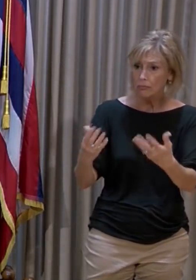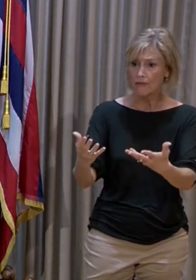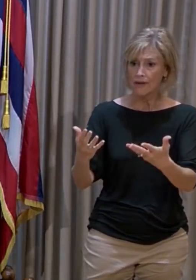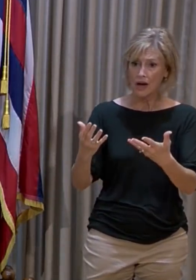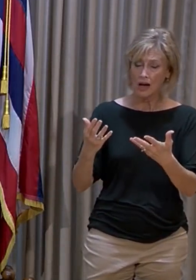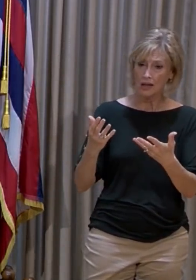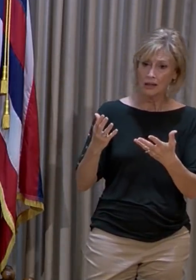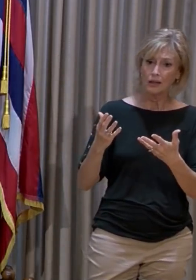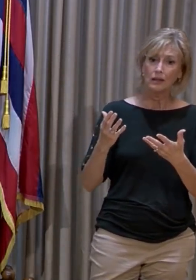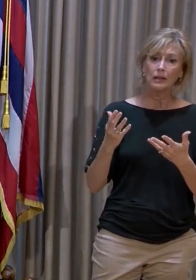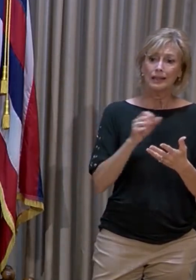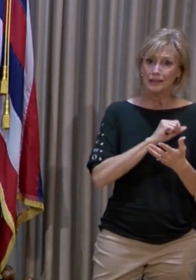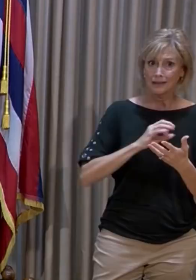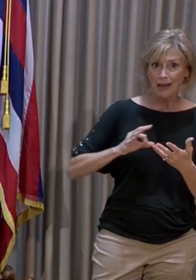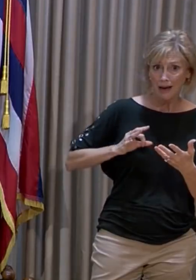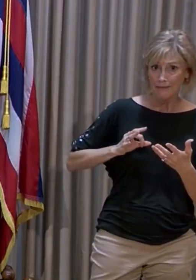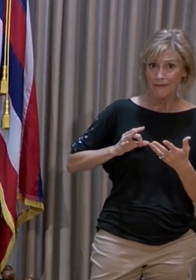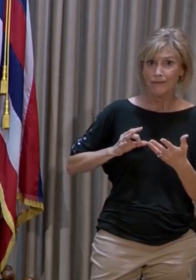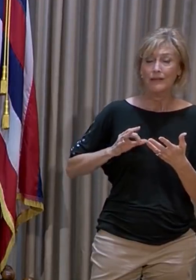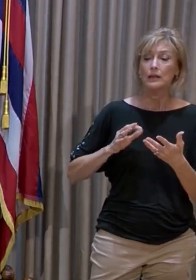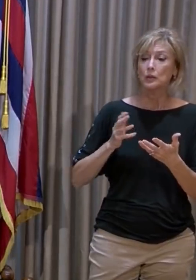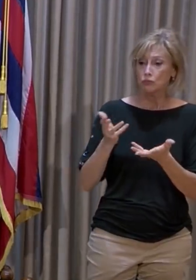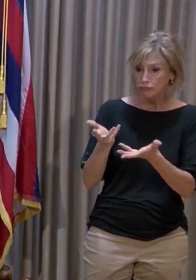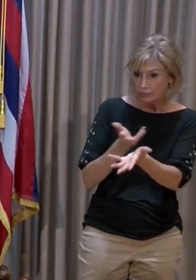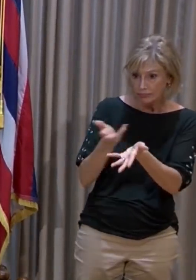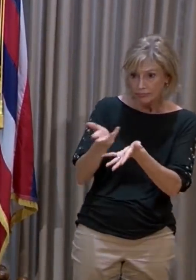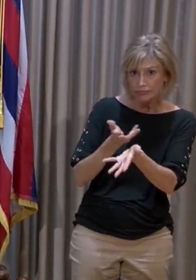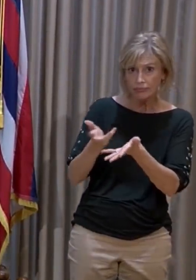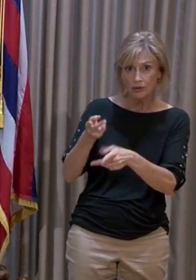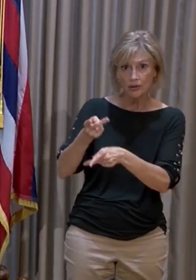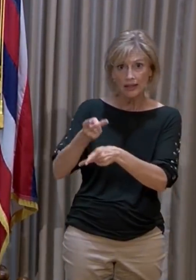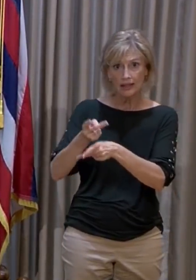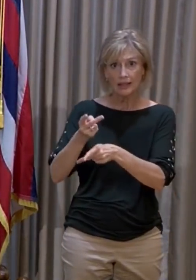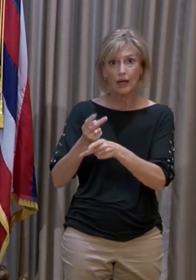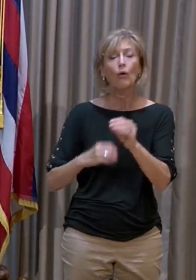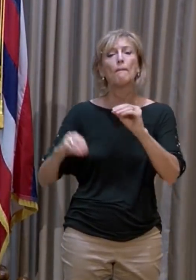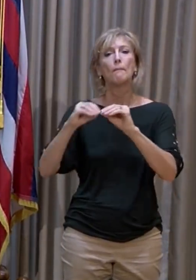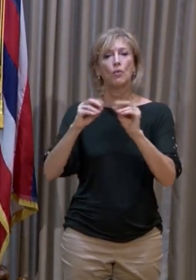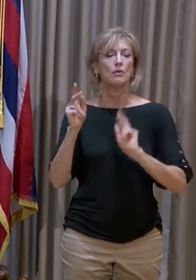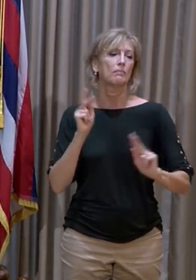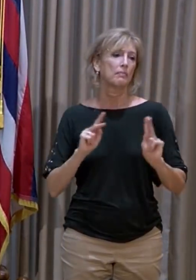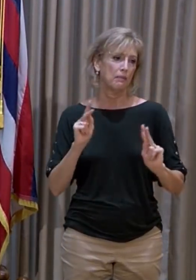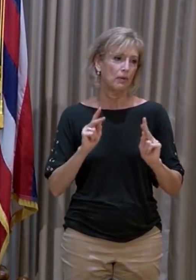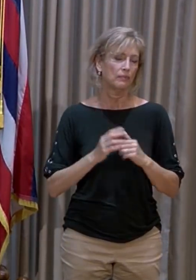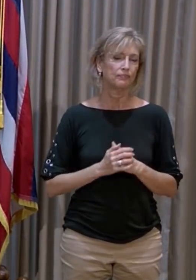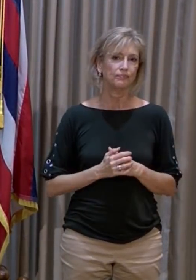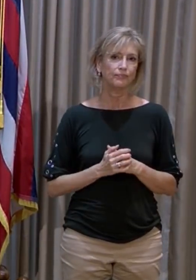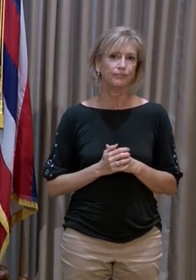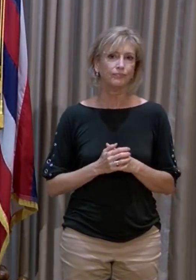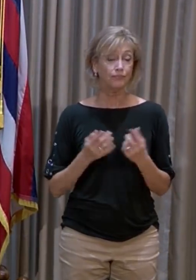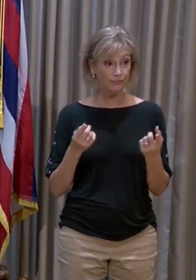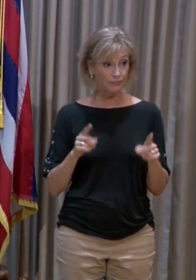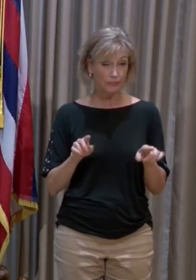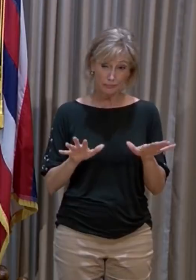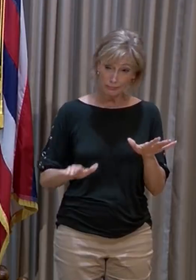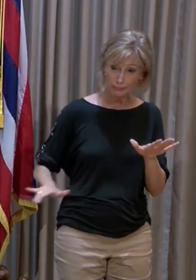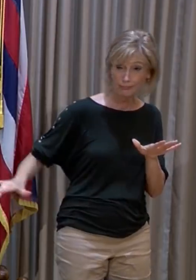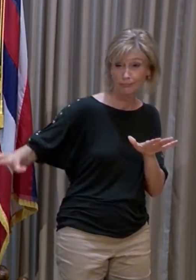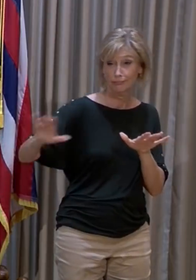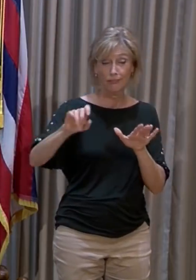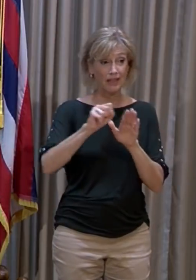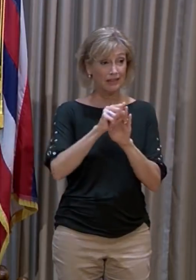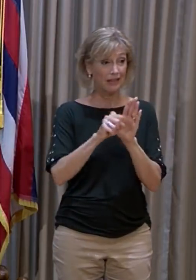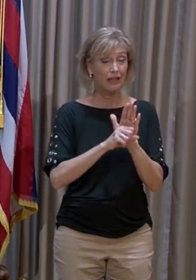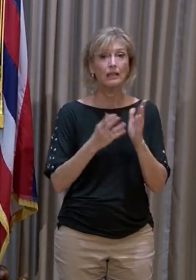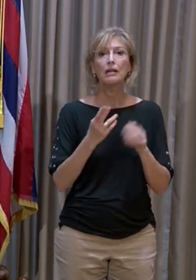personnel in the hospitals to be able to take care of more people. So what is happening all across the state